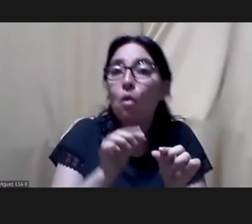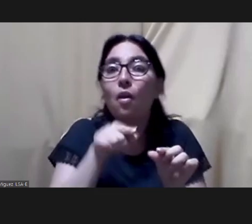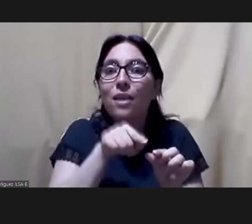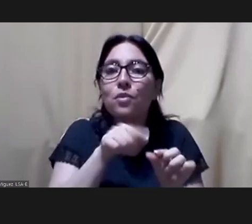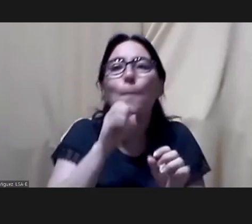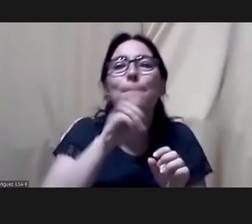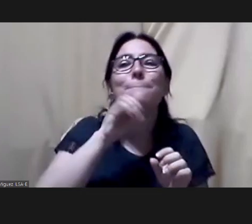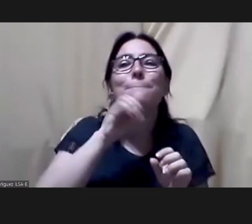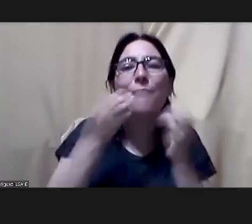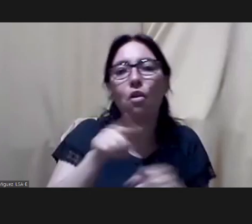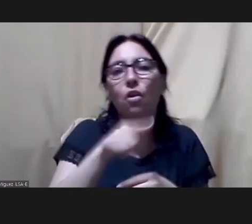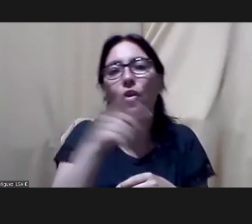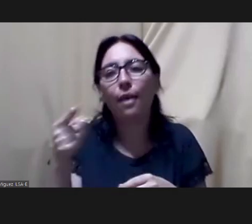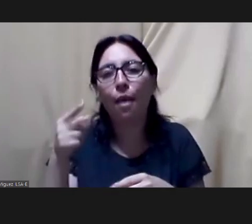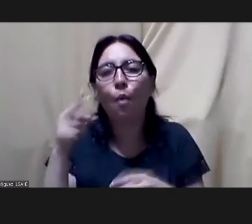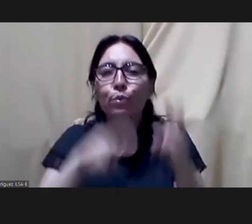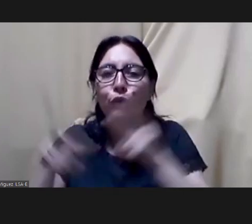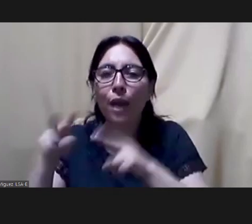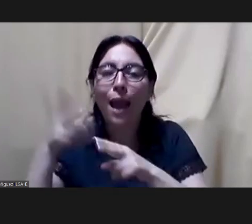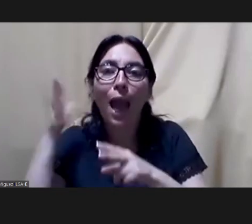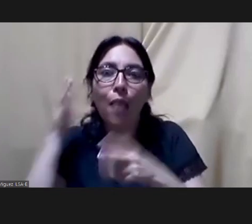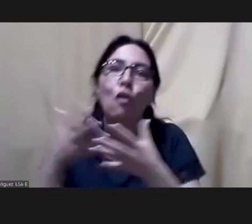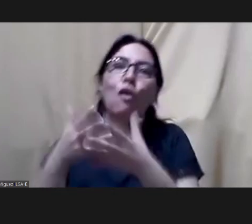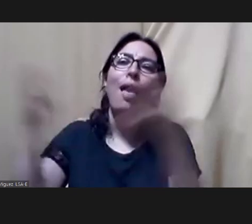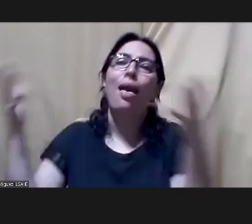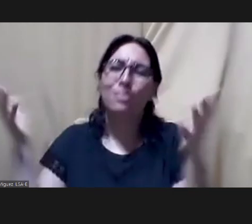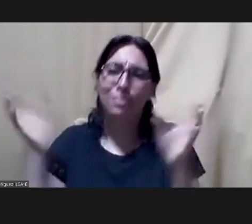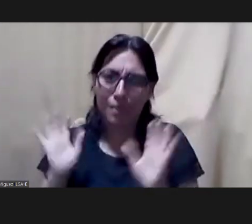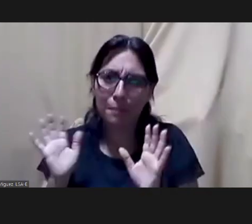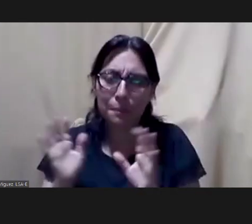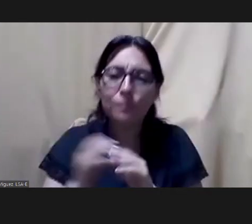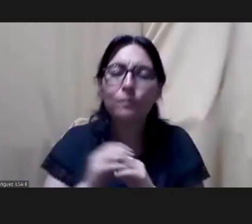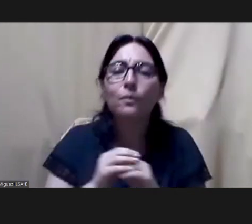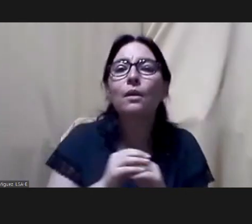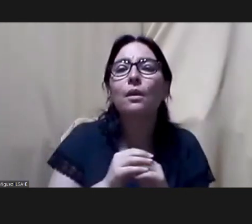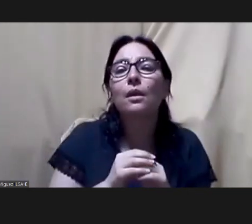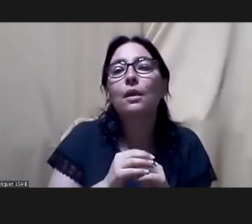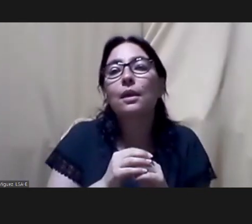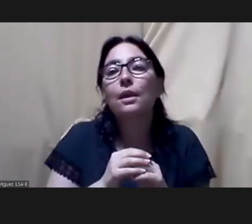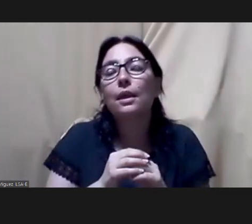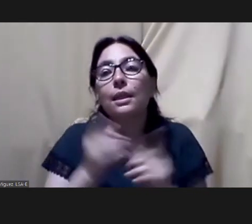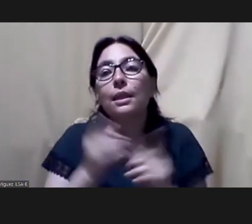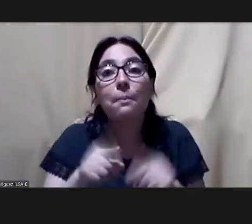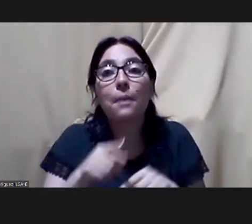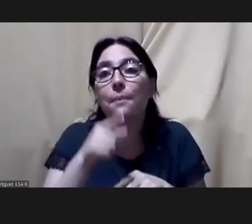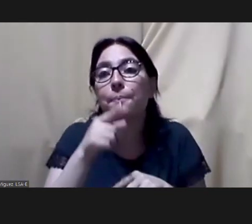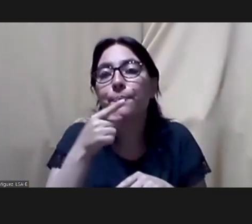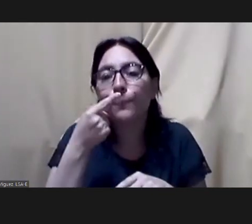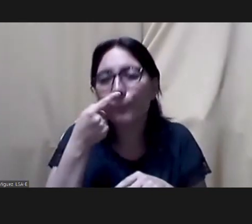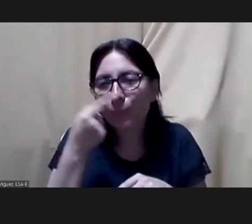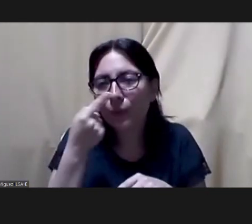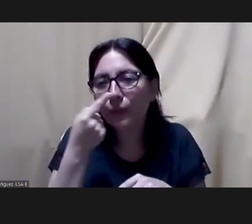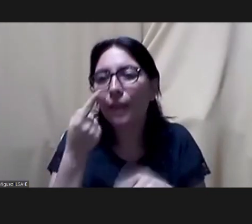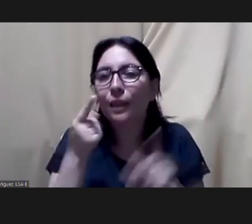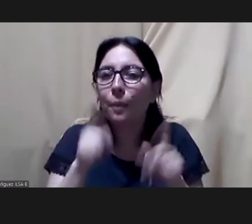so instead of doing things that's i think we should be very